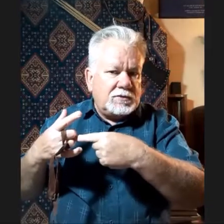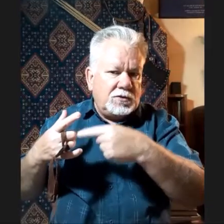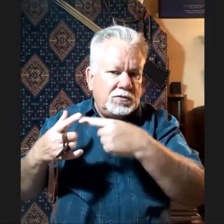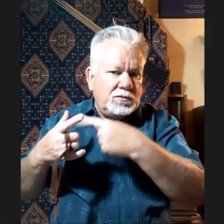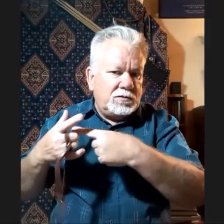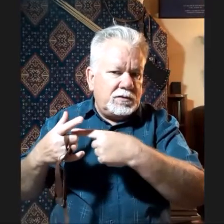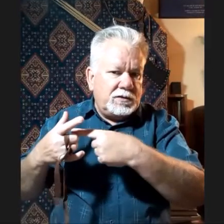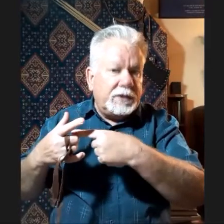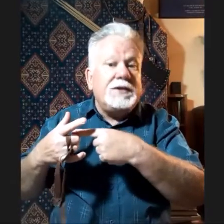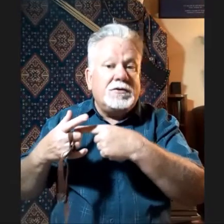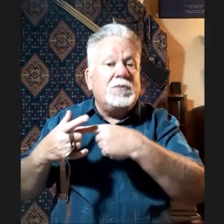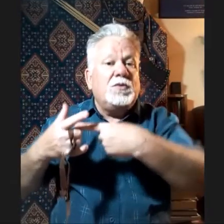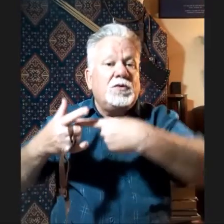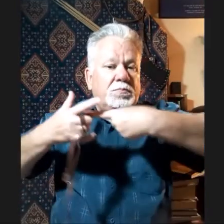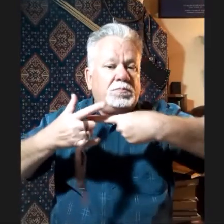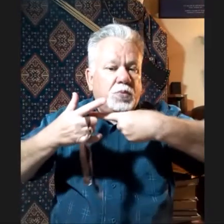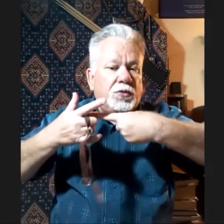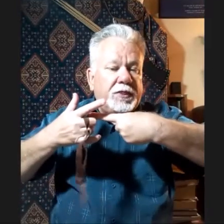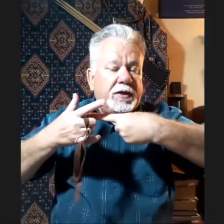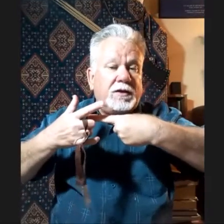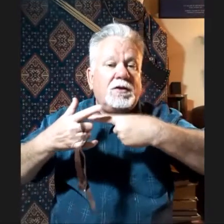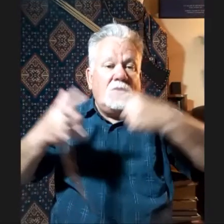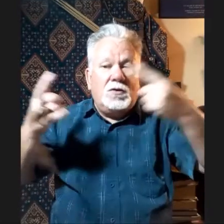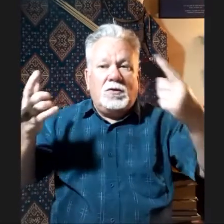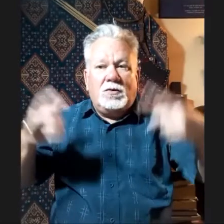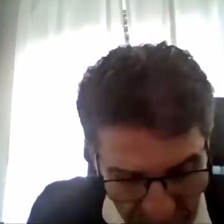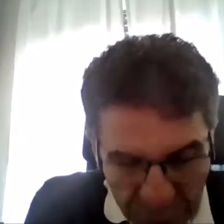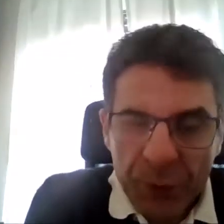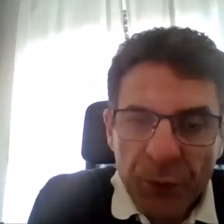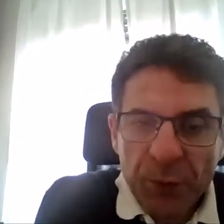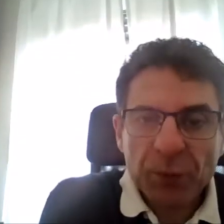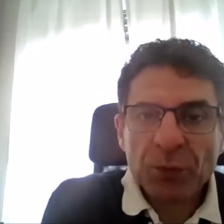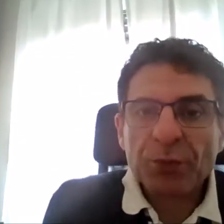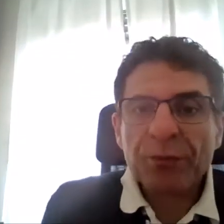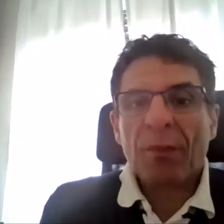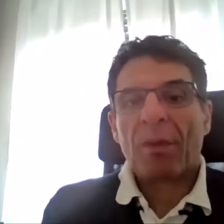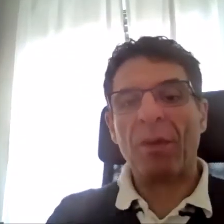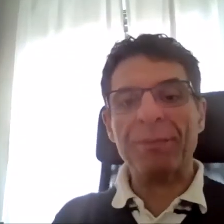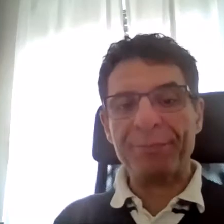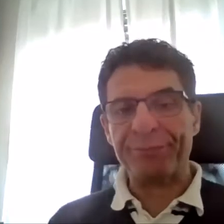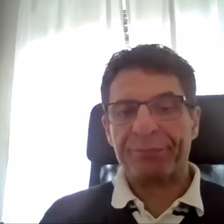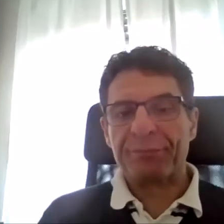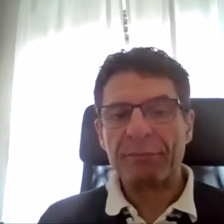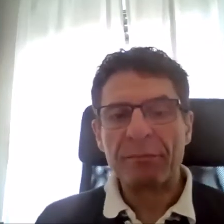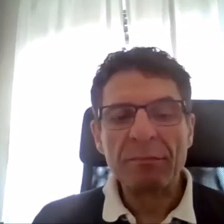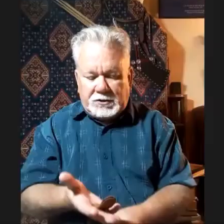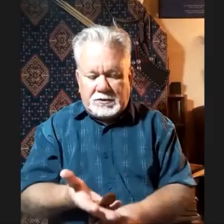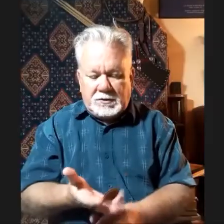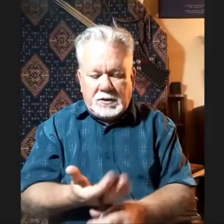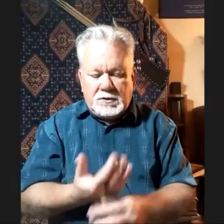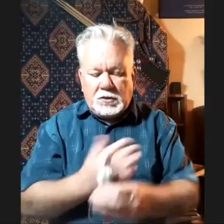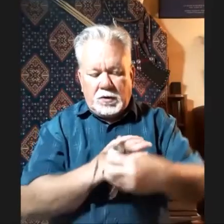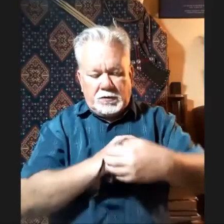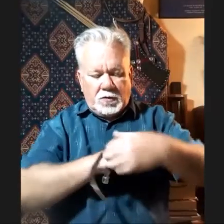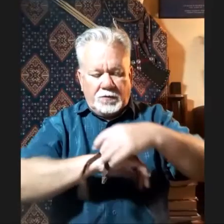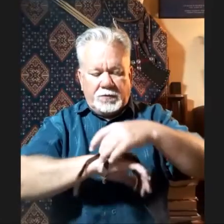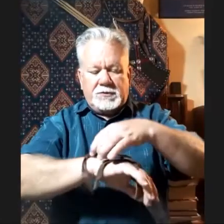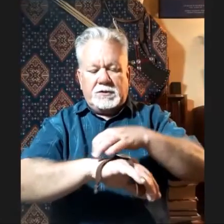So, either it was put there or we can't make any determinations. So, what you often see